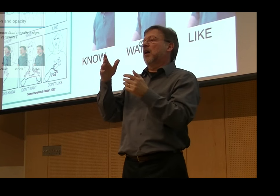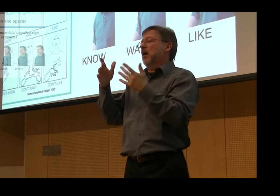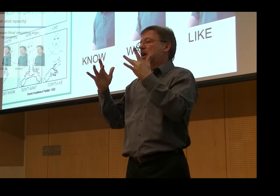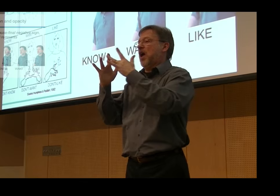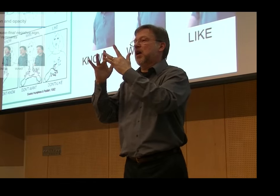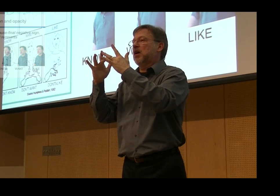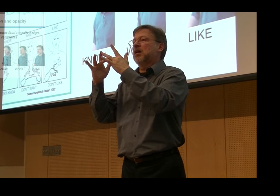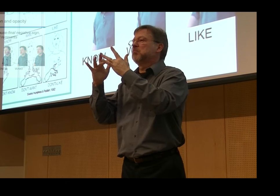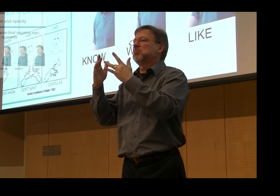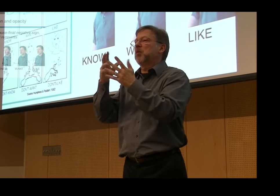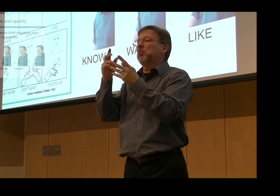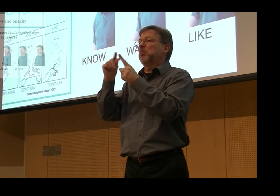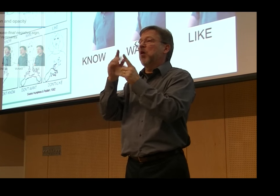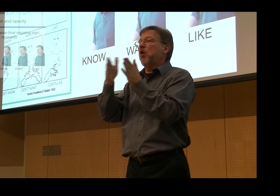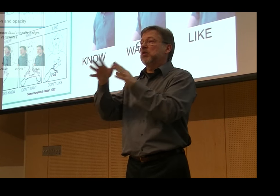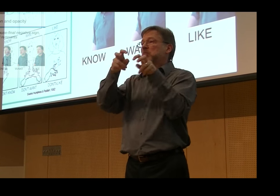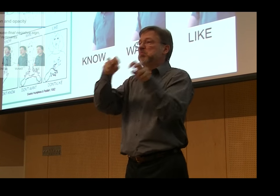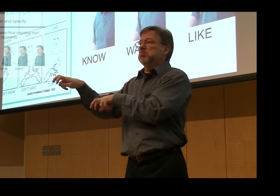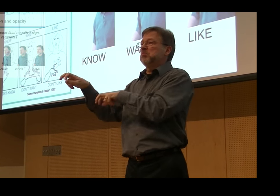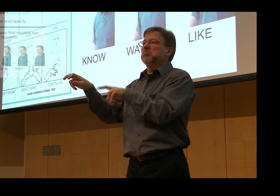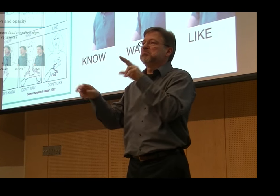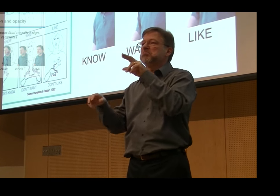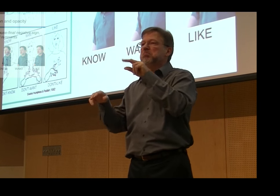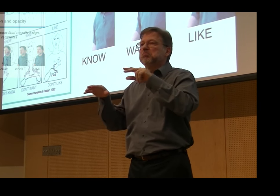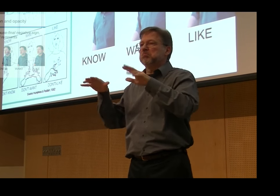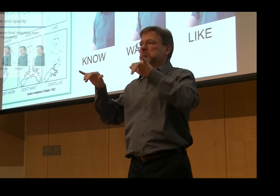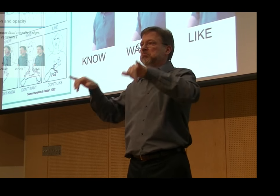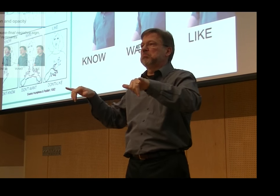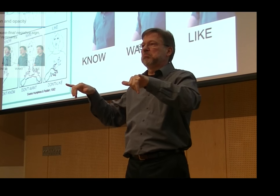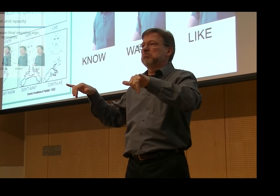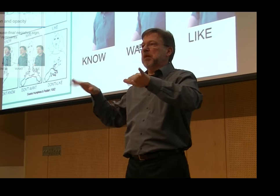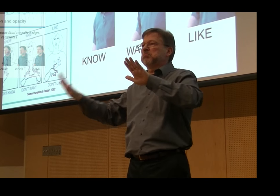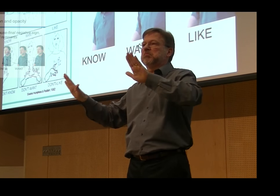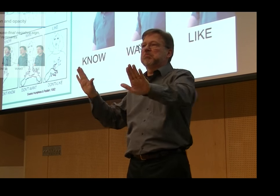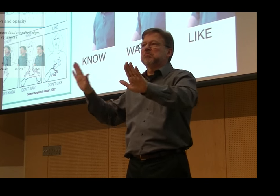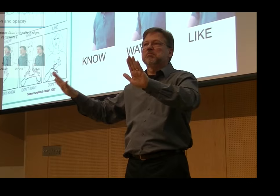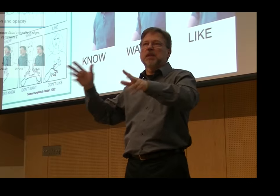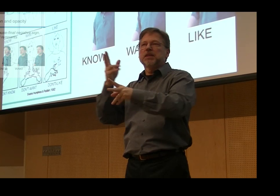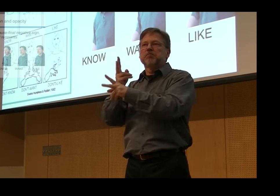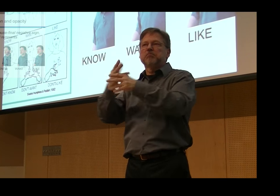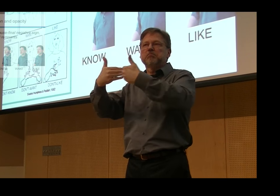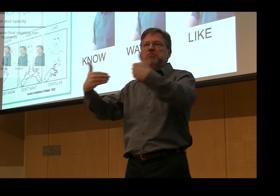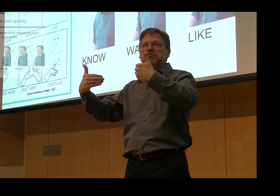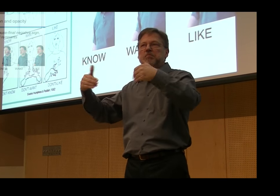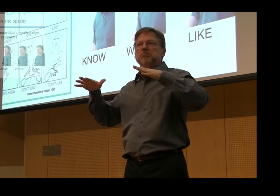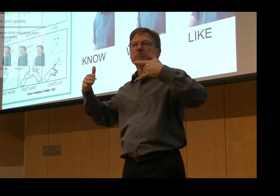films. And then they used that in content courses, subject matter courses, and only used